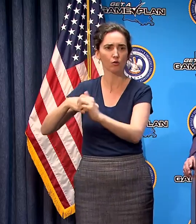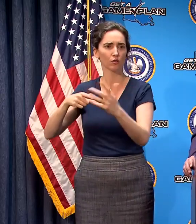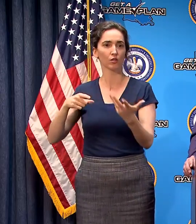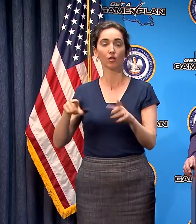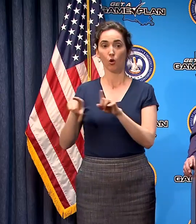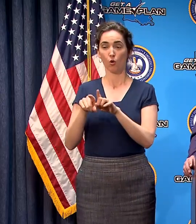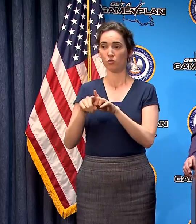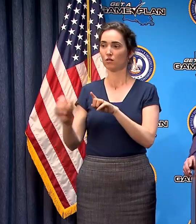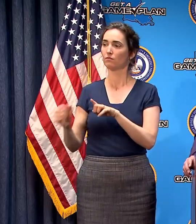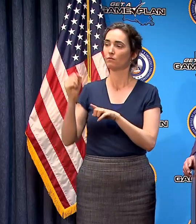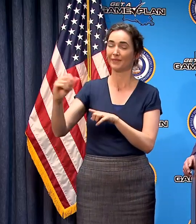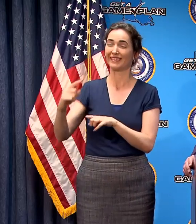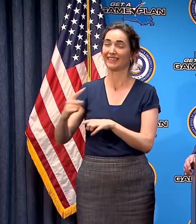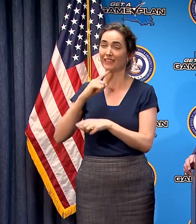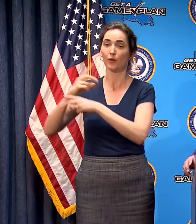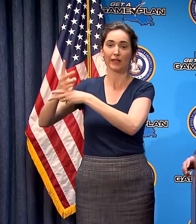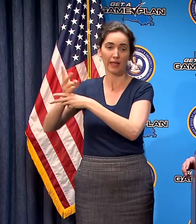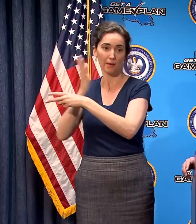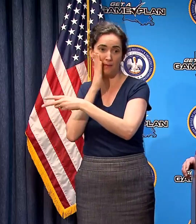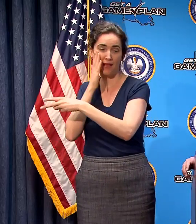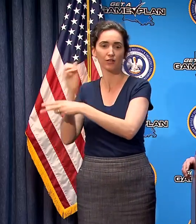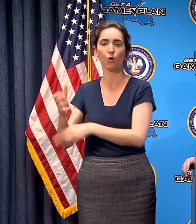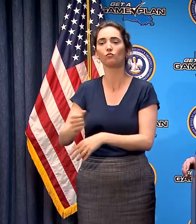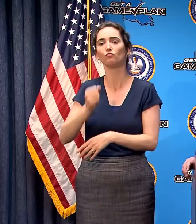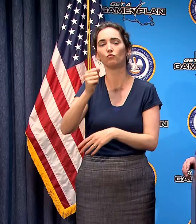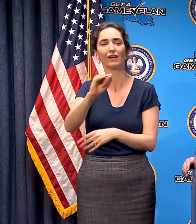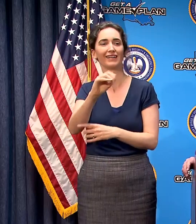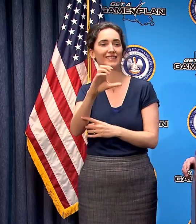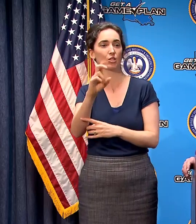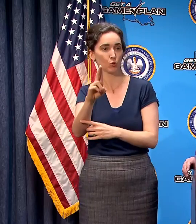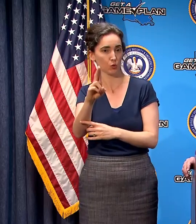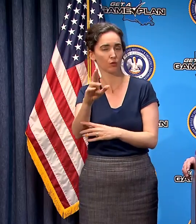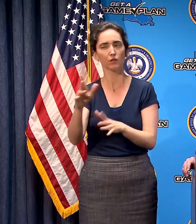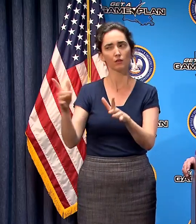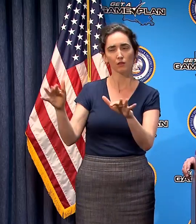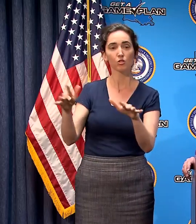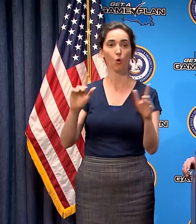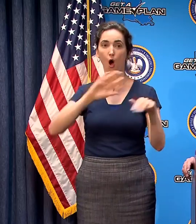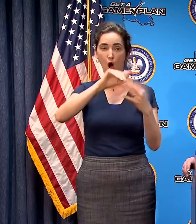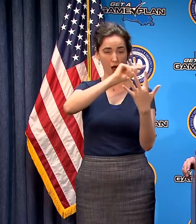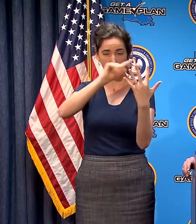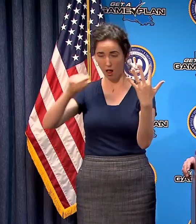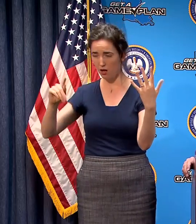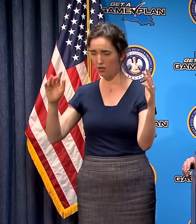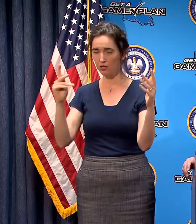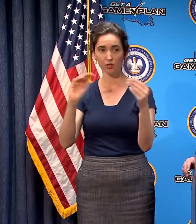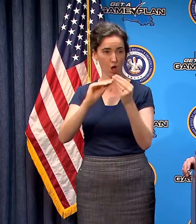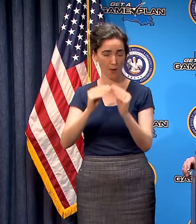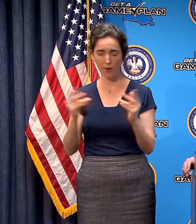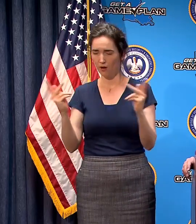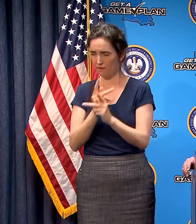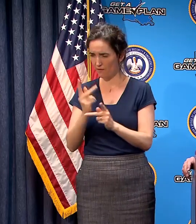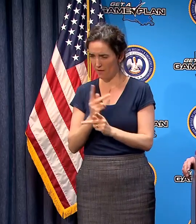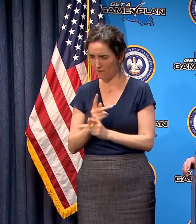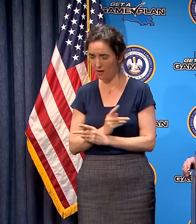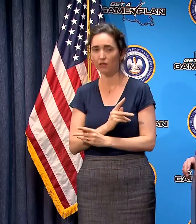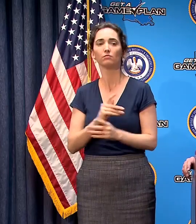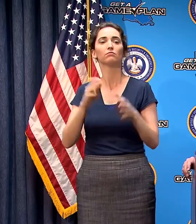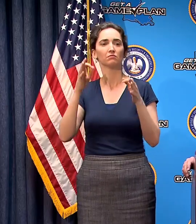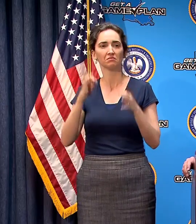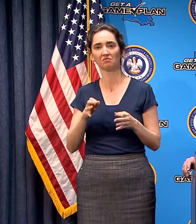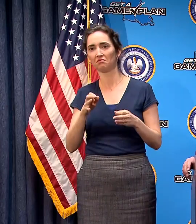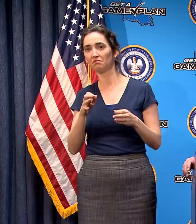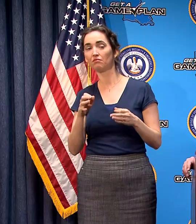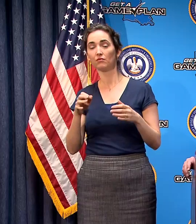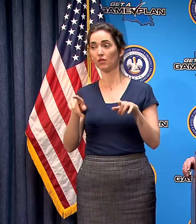is in an acute care bed or in an intensive care bed and then of course obviously how much in